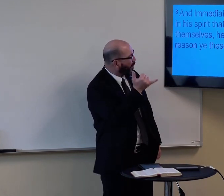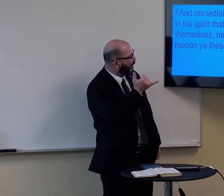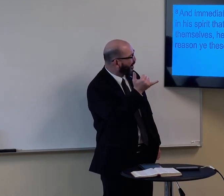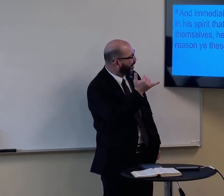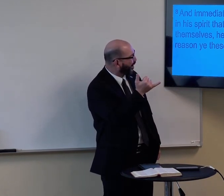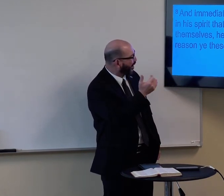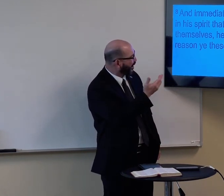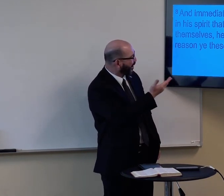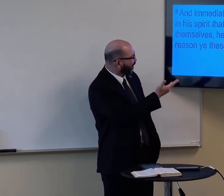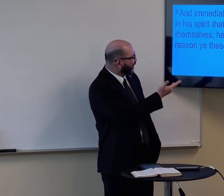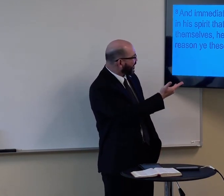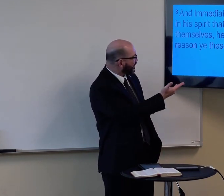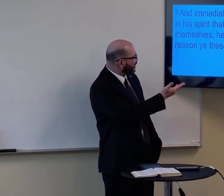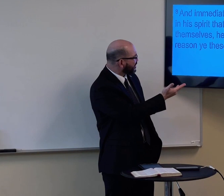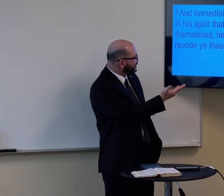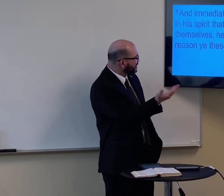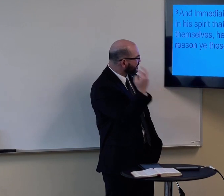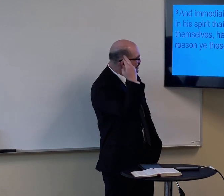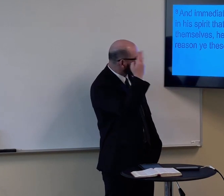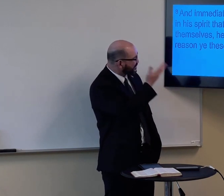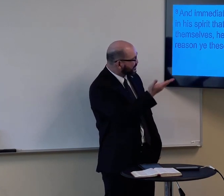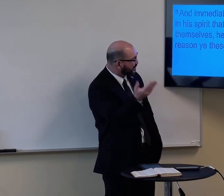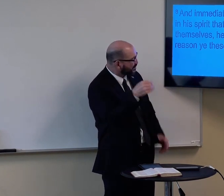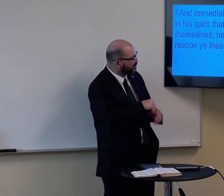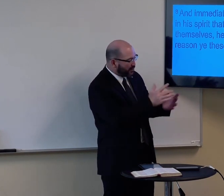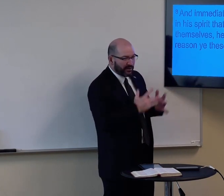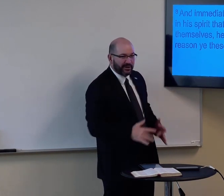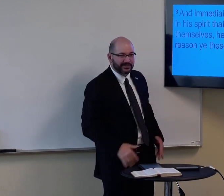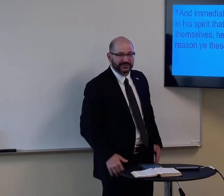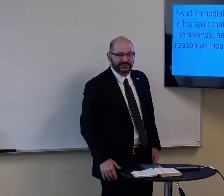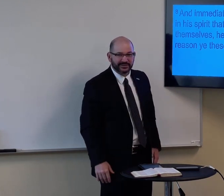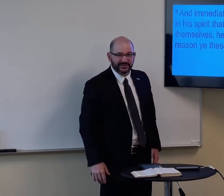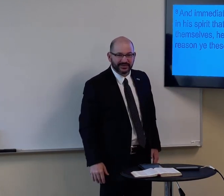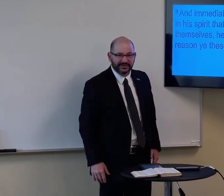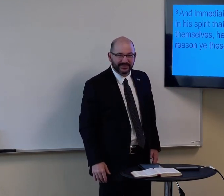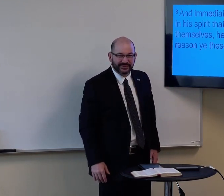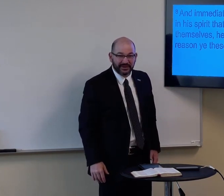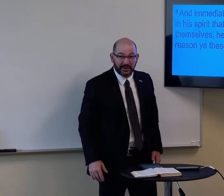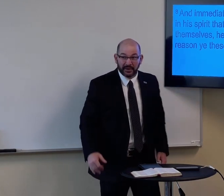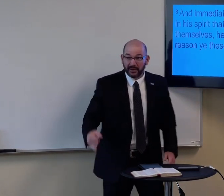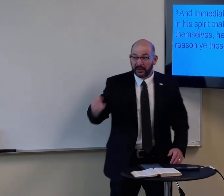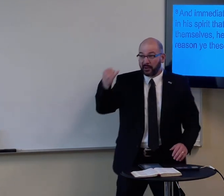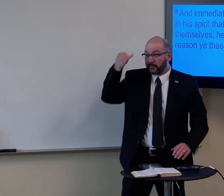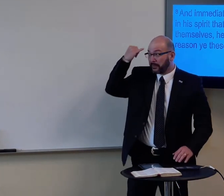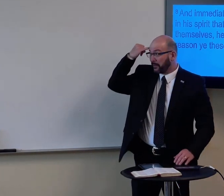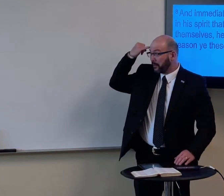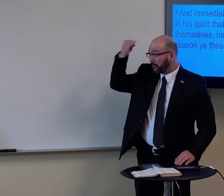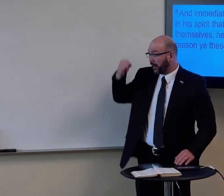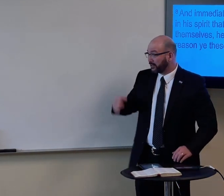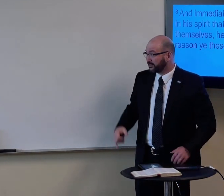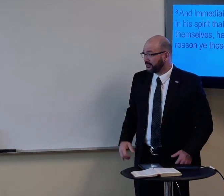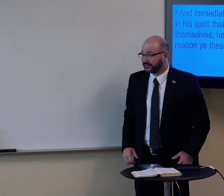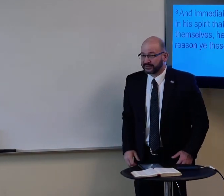why reason ye these things in your hearts? So, imagine